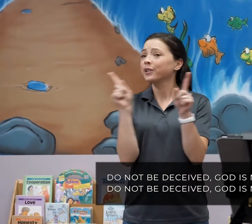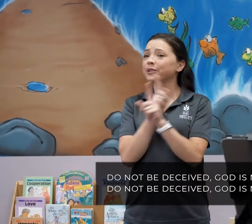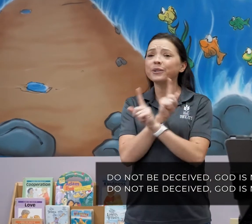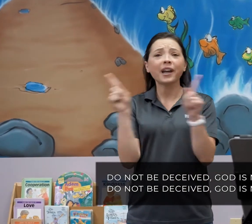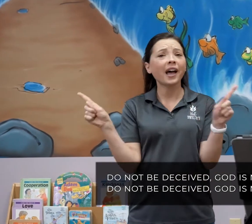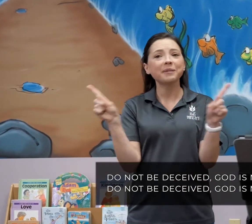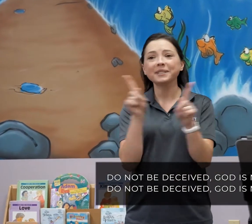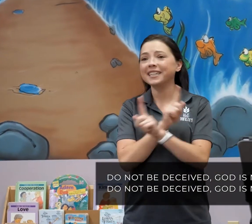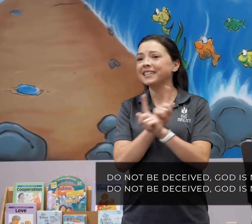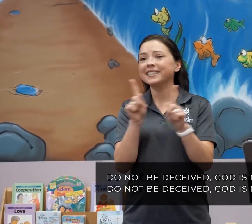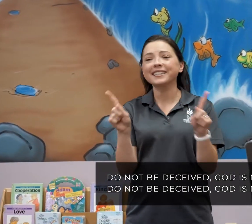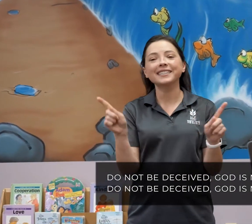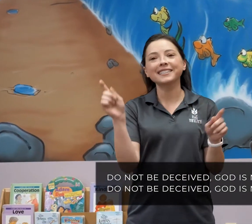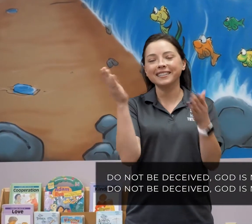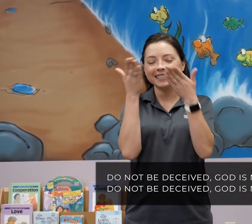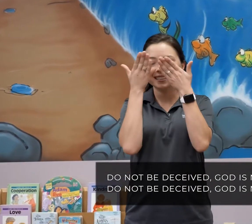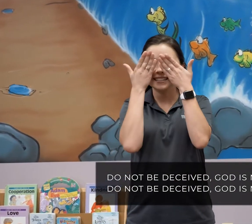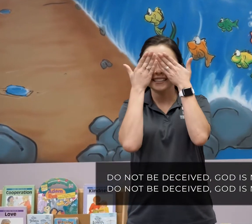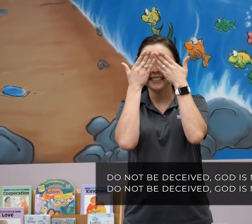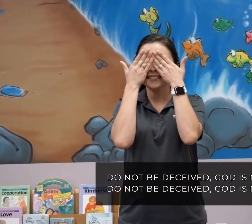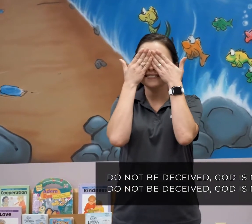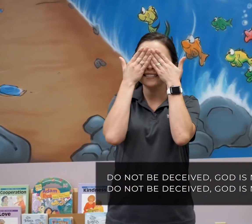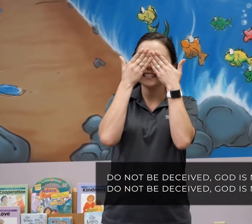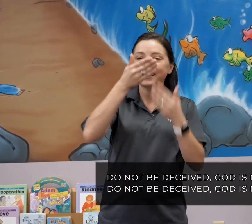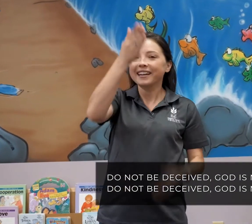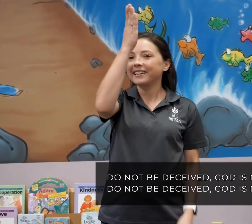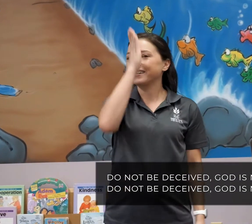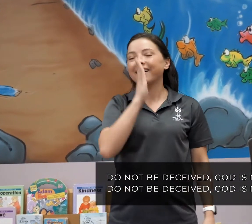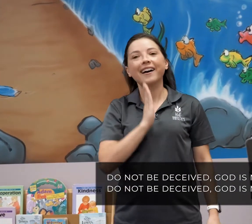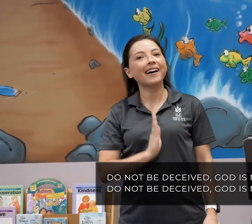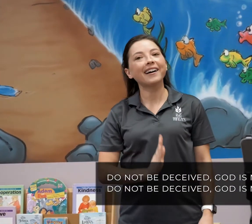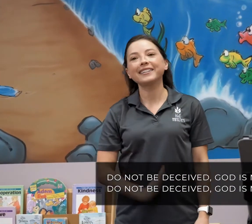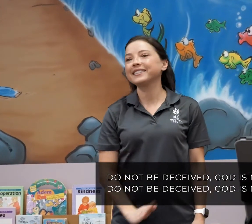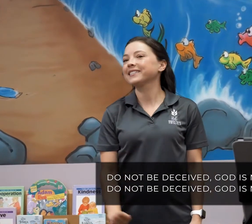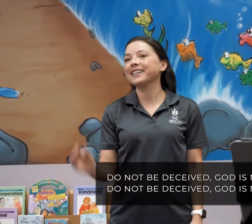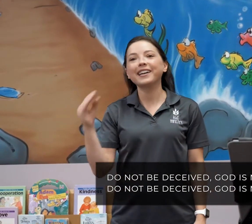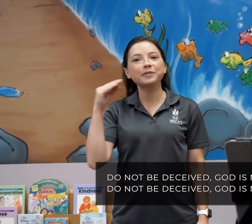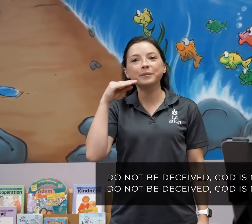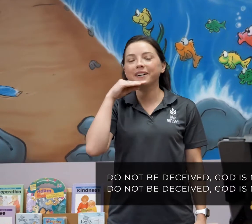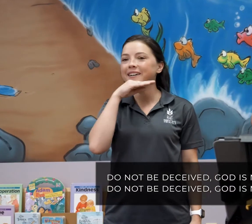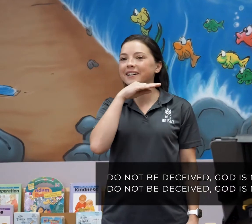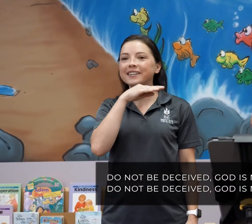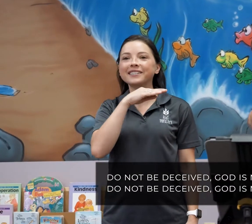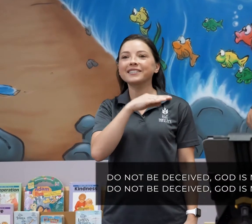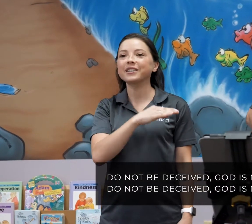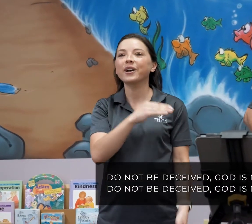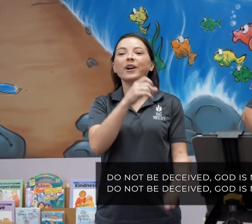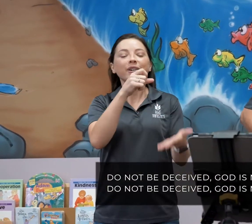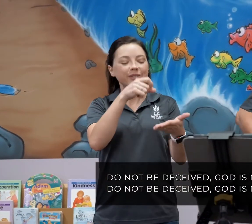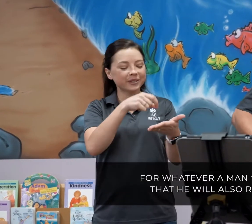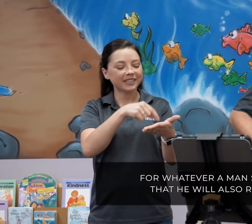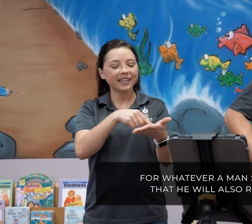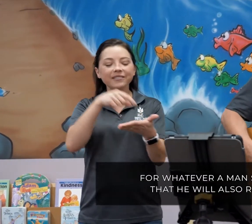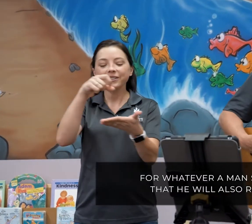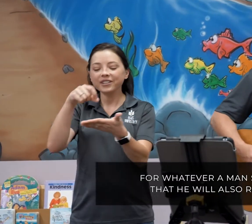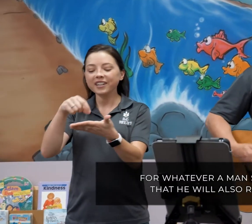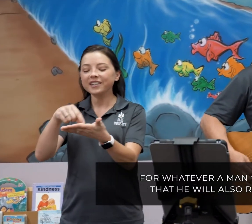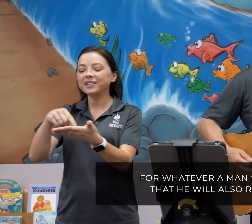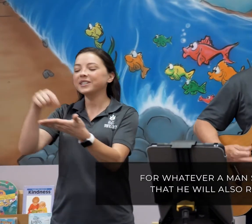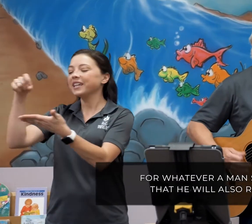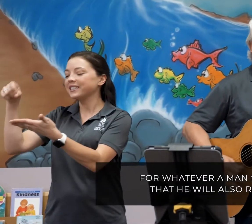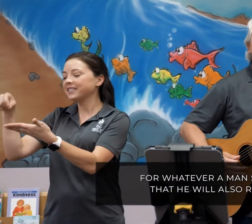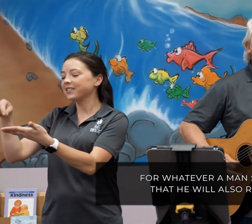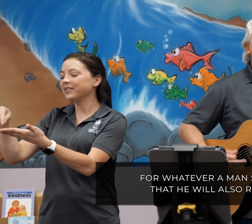do not be deceived, God is not moth. For whatever